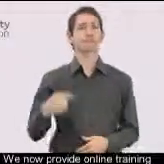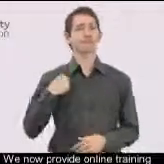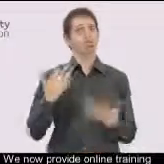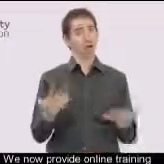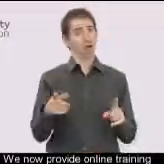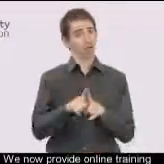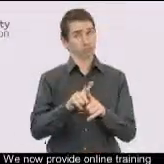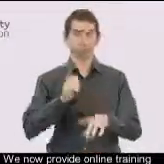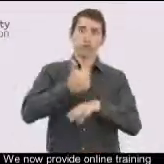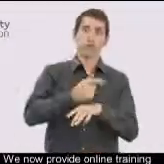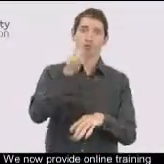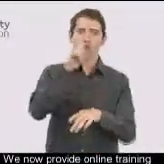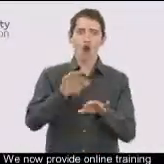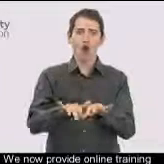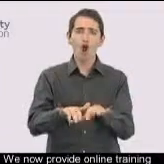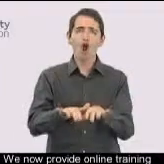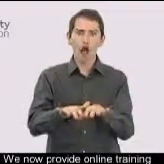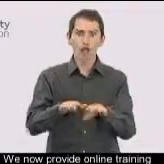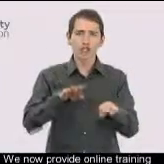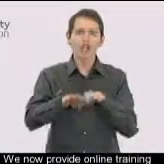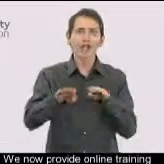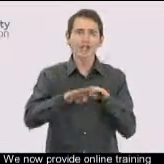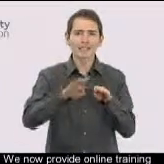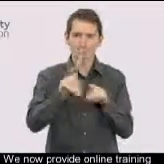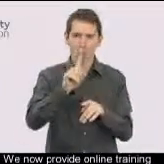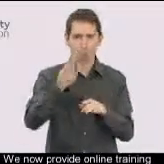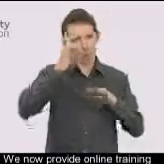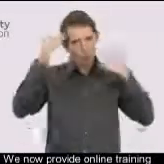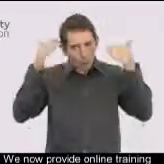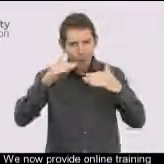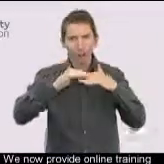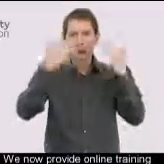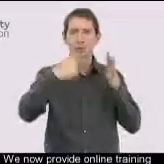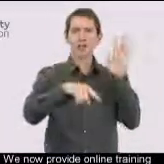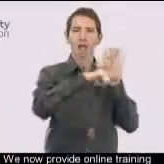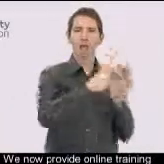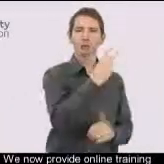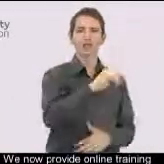We now provide online training about the Equality Act 2010 for all staff.